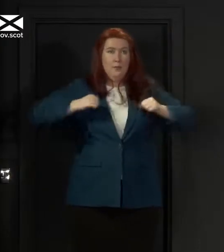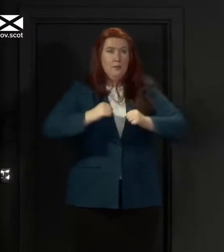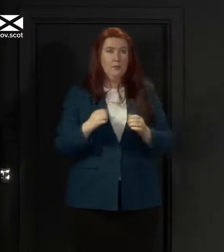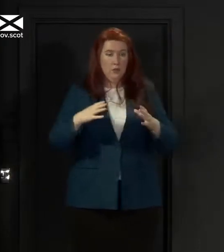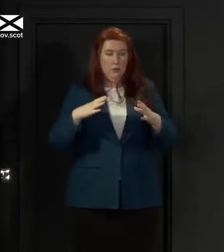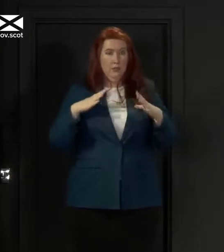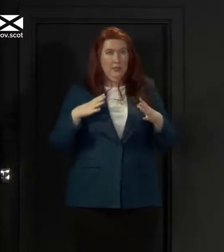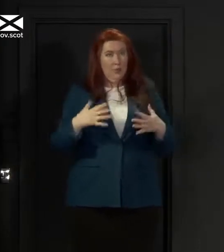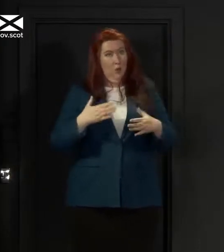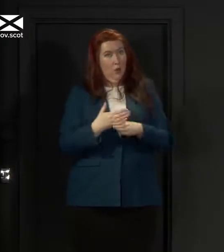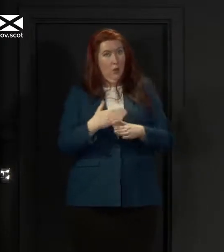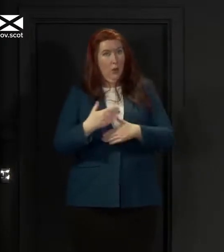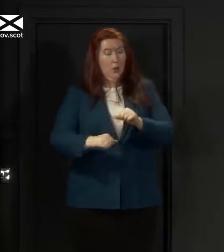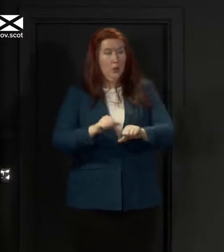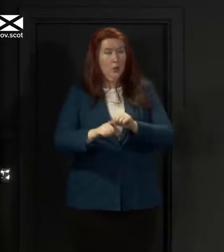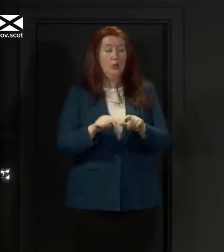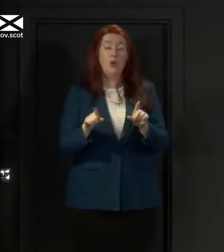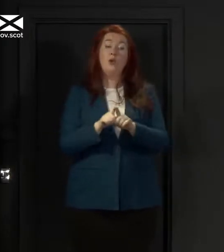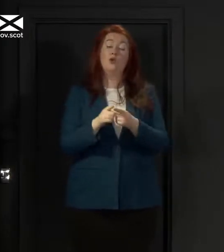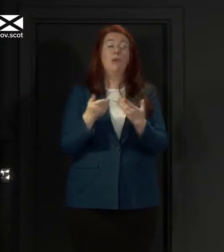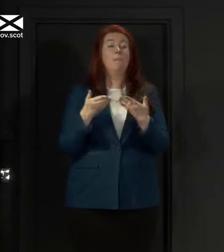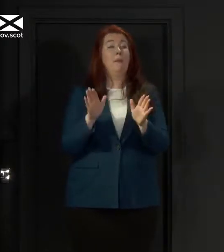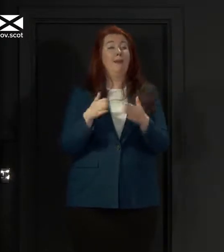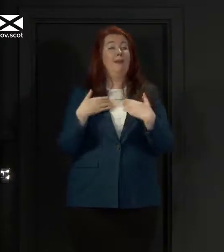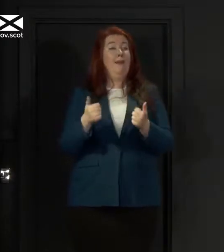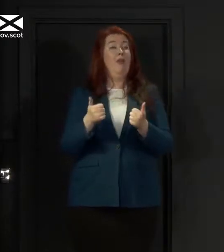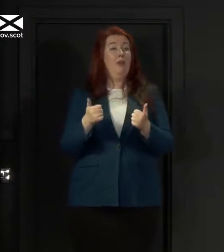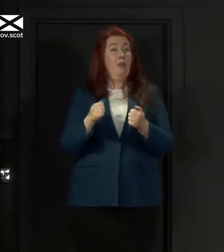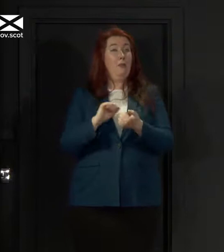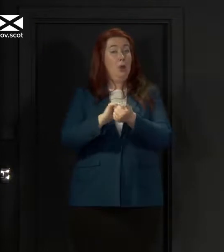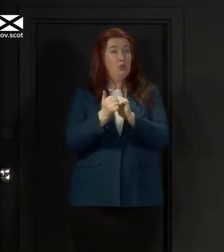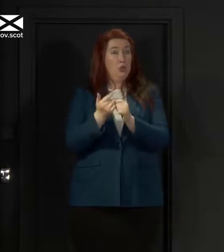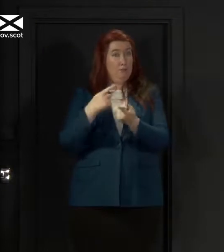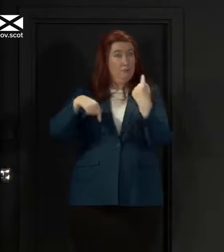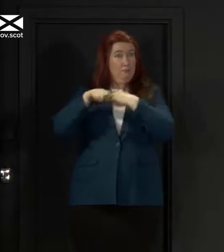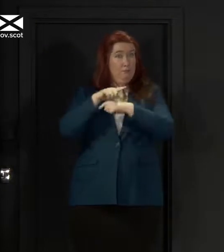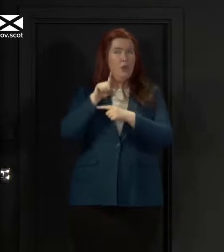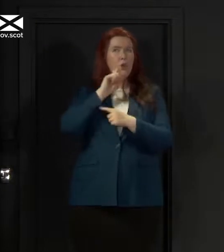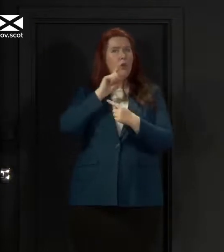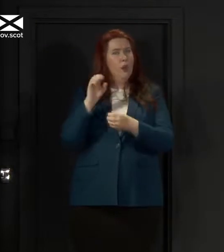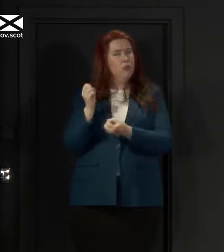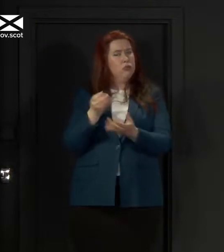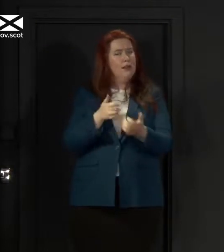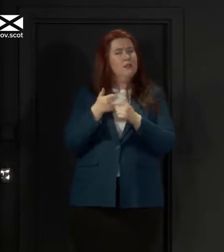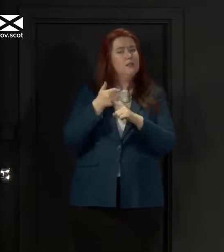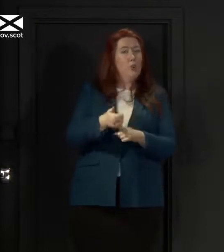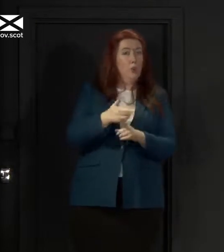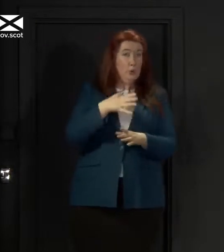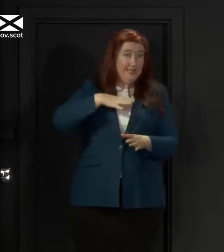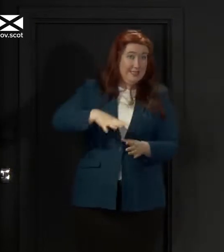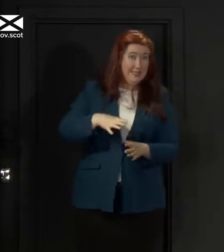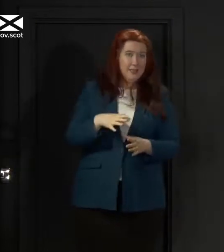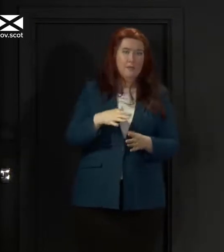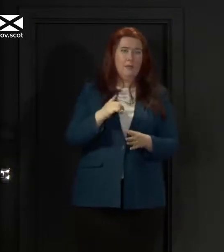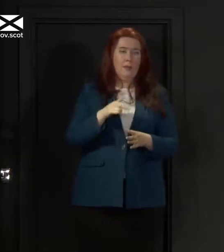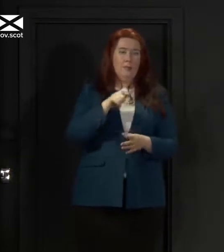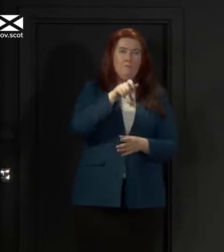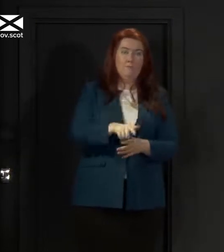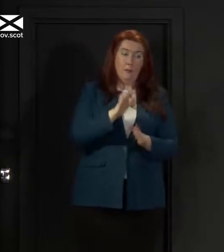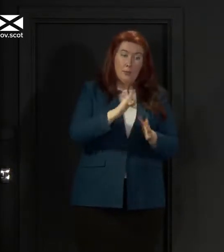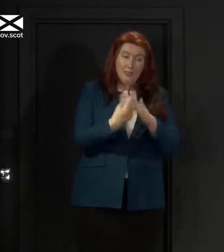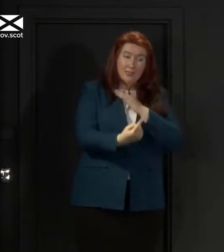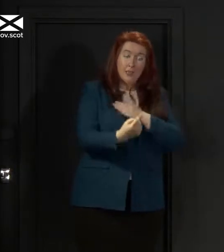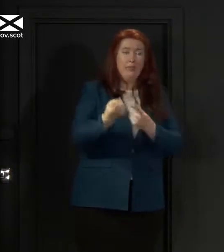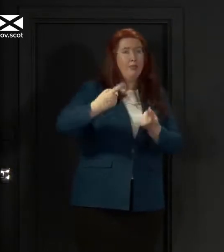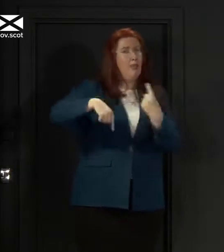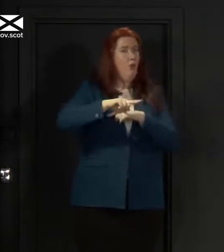our public health partnerships who are the groups that will provide support for those who need it, who are asked to isolate, were also